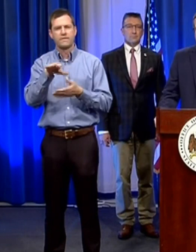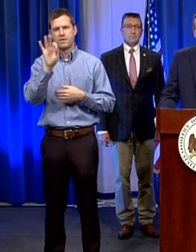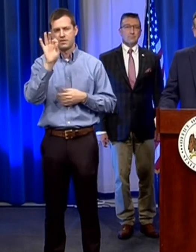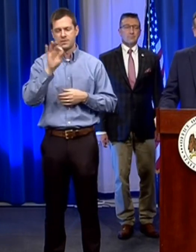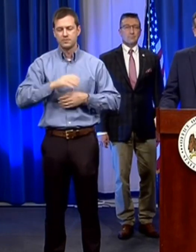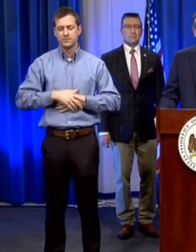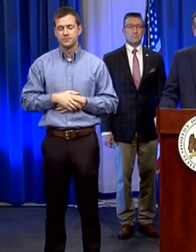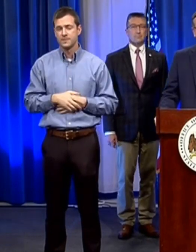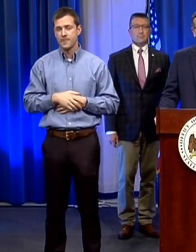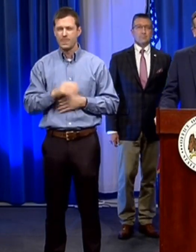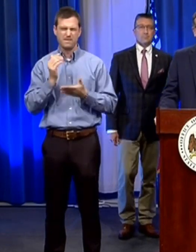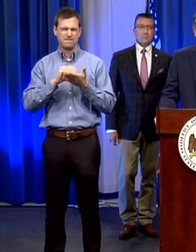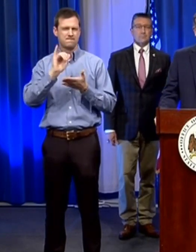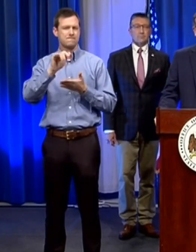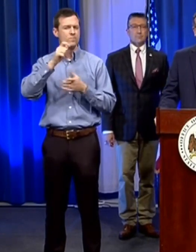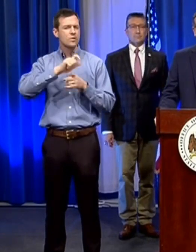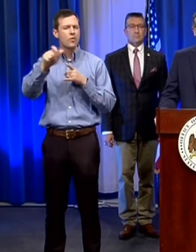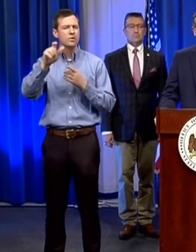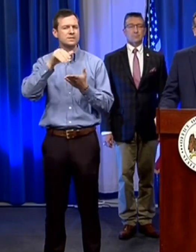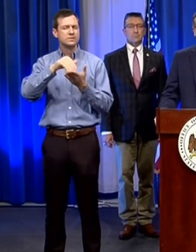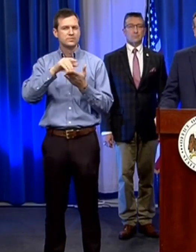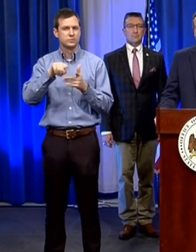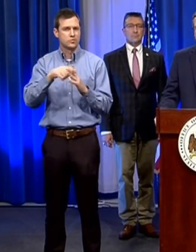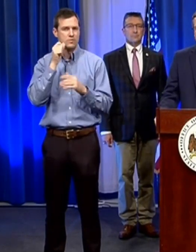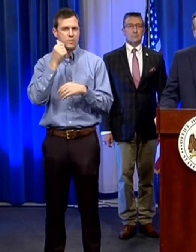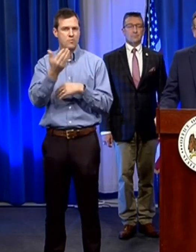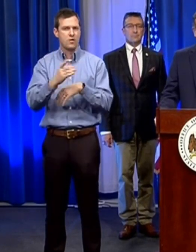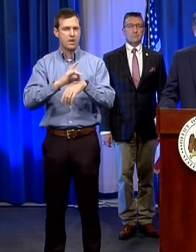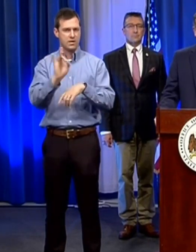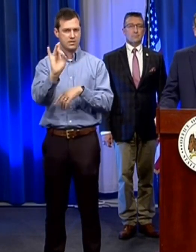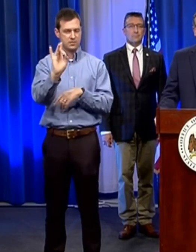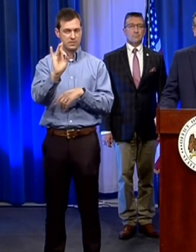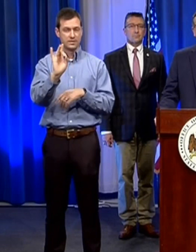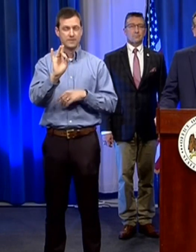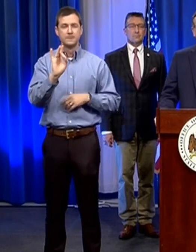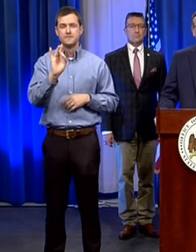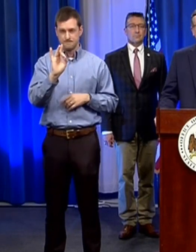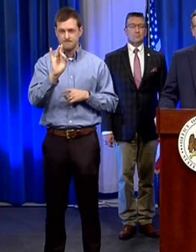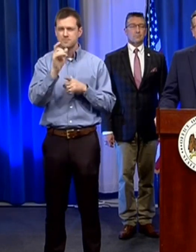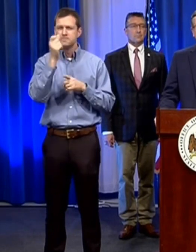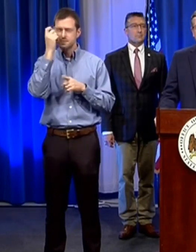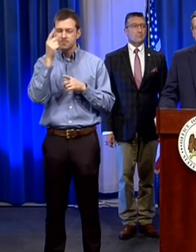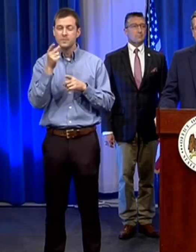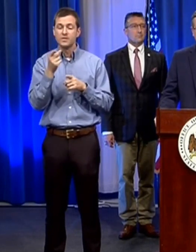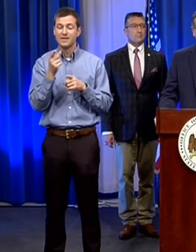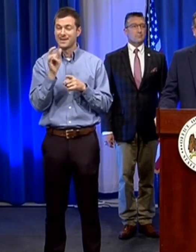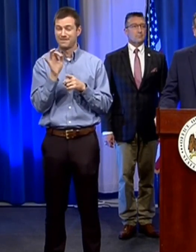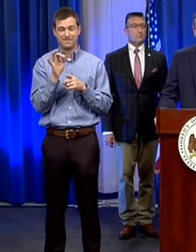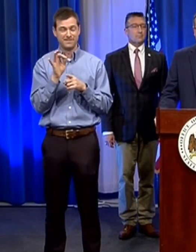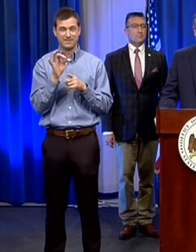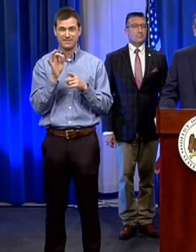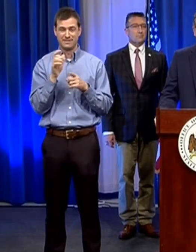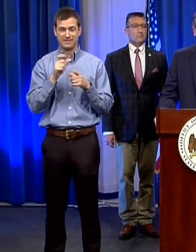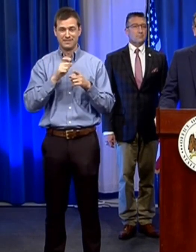i'm sure there will be many people called because many people are concerned about this so continue to call will increase capacity on that